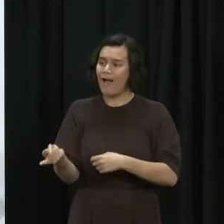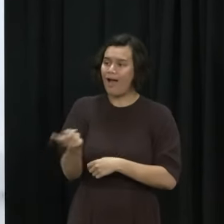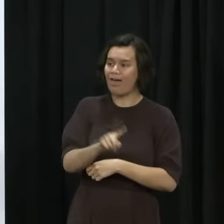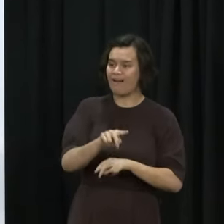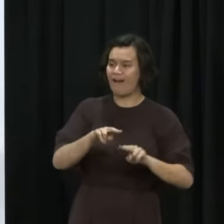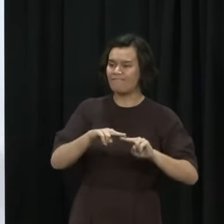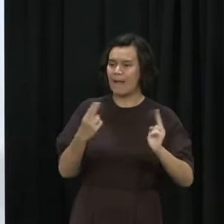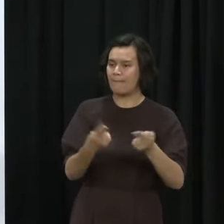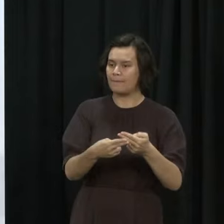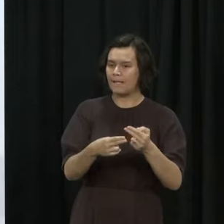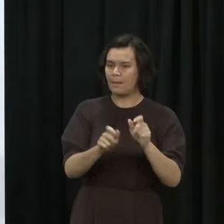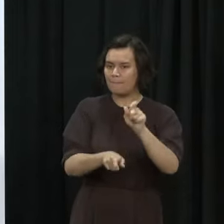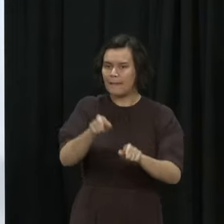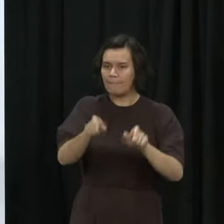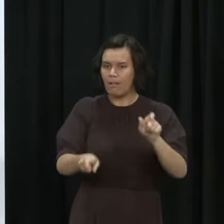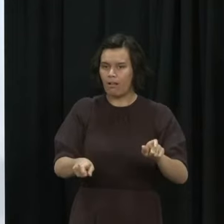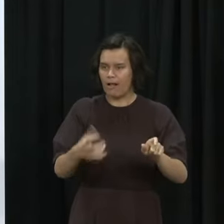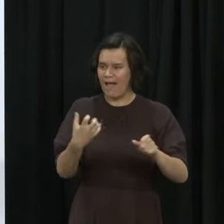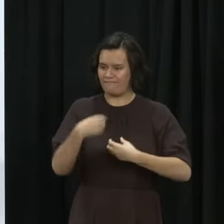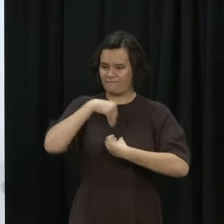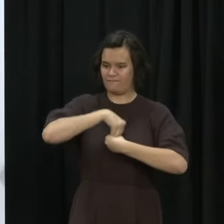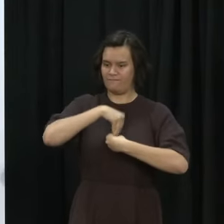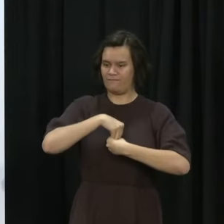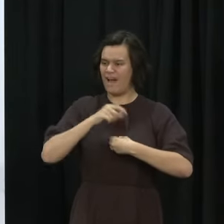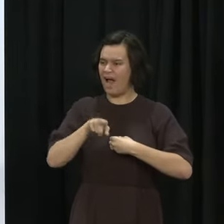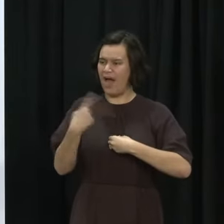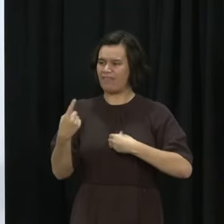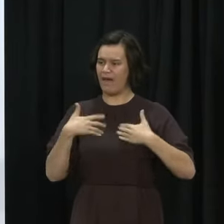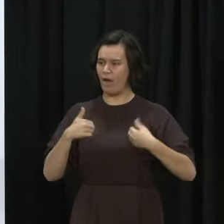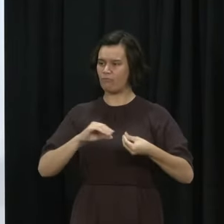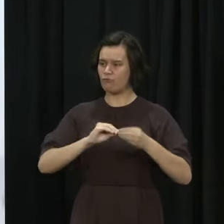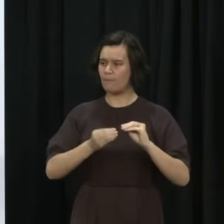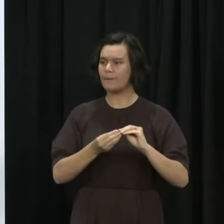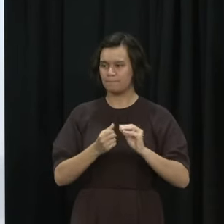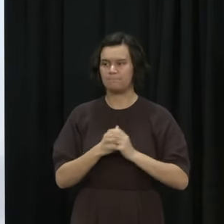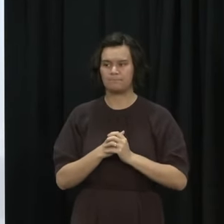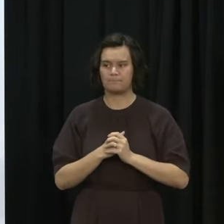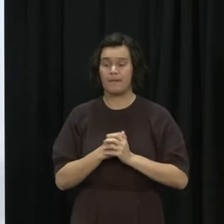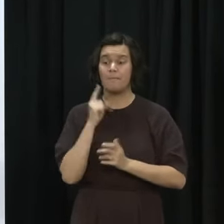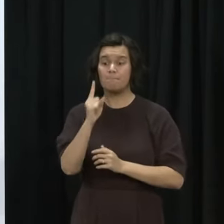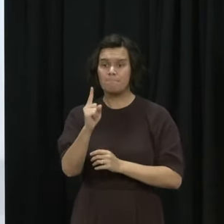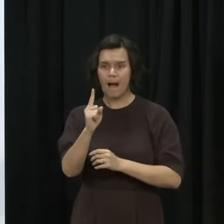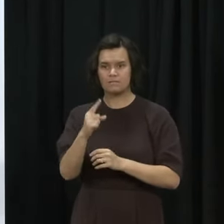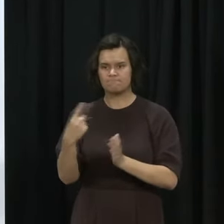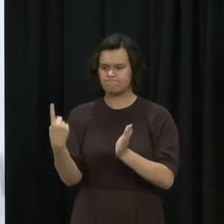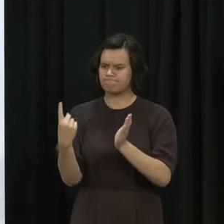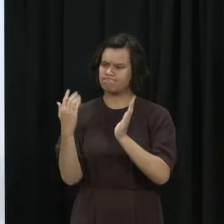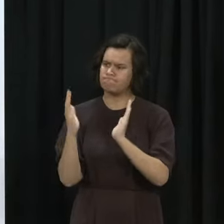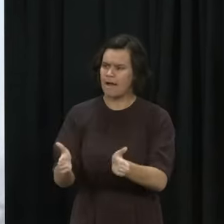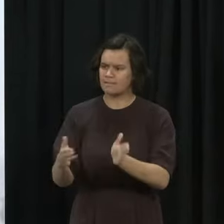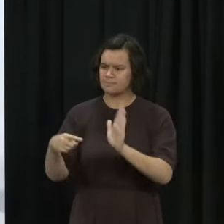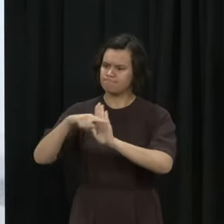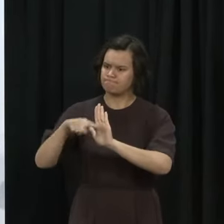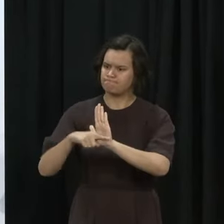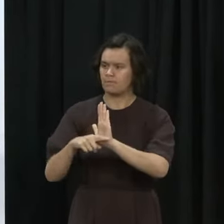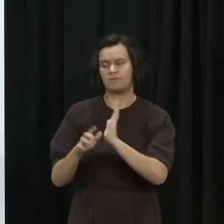encourage families to do that we're not setting a target for the childhood vaccination we just want to vaccinate as many as we can